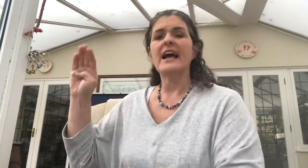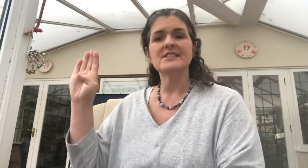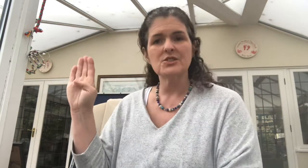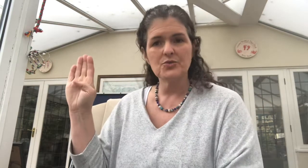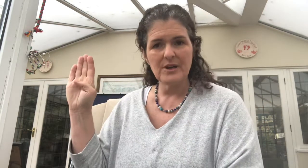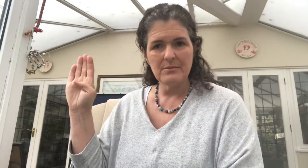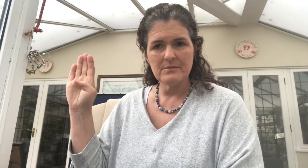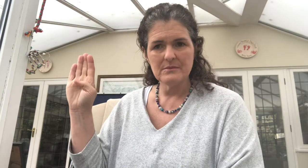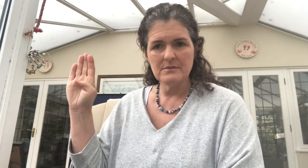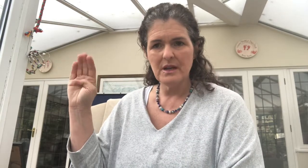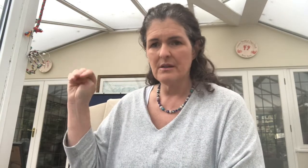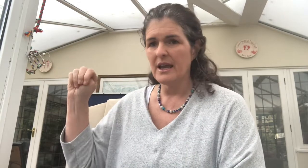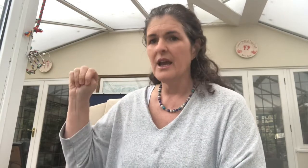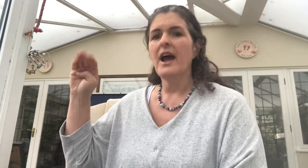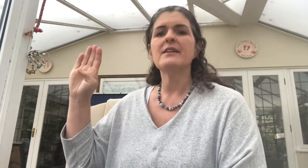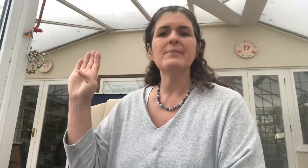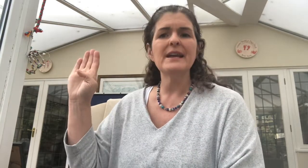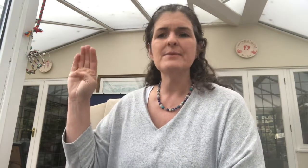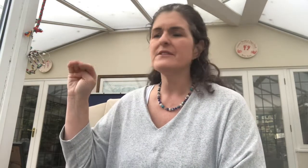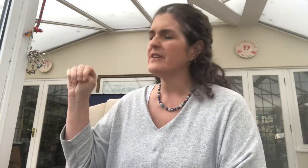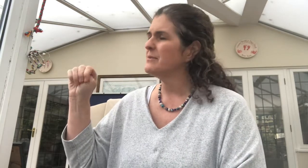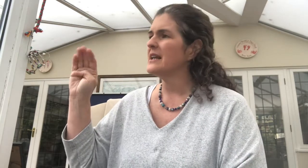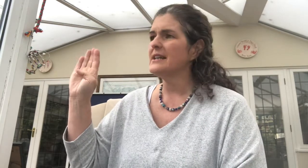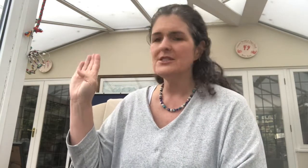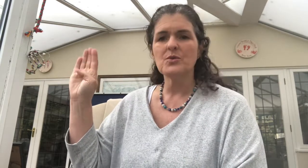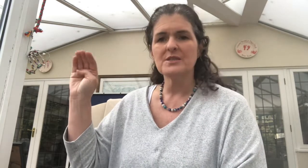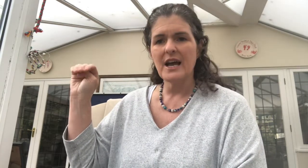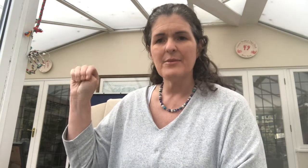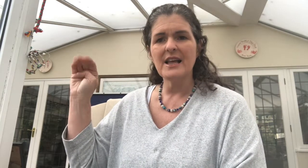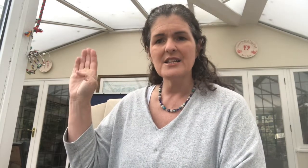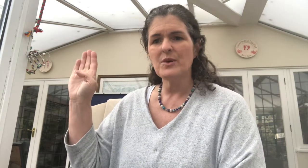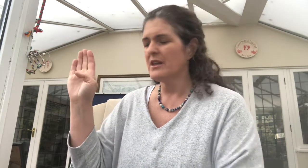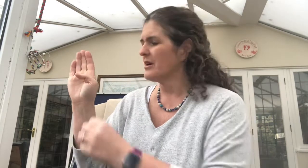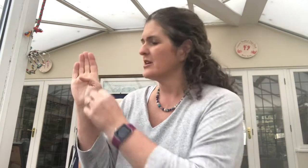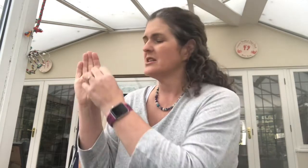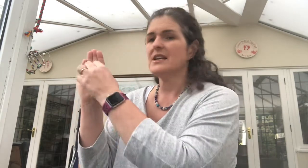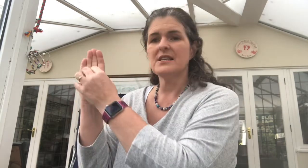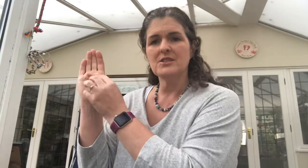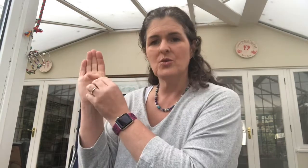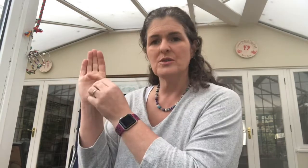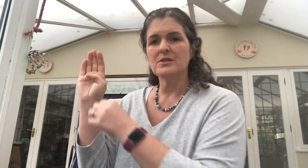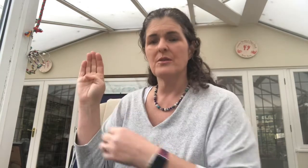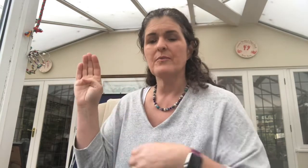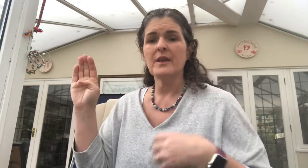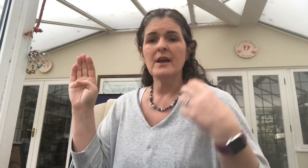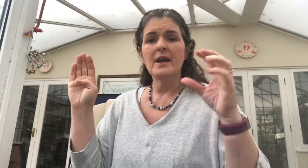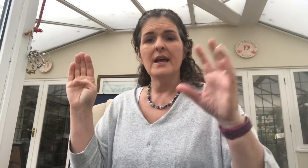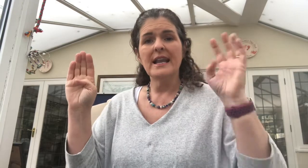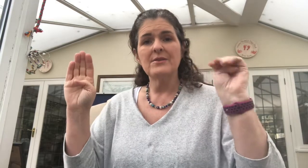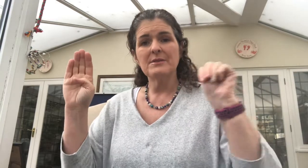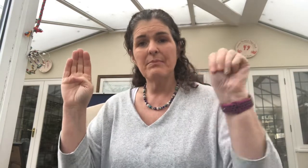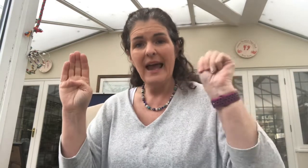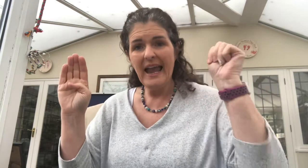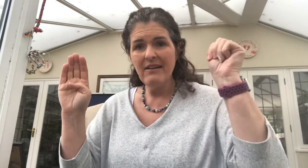I shall scream, okay? And babies flip their lids all the time and that's why they cry because they get this cortisol. Now as a parent,